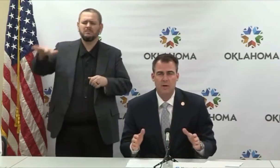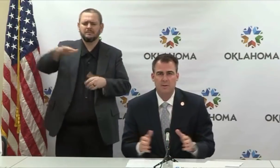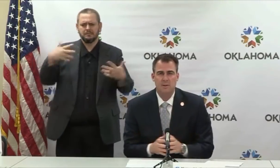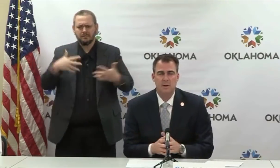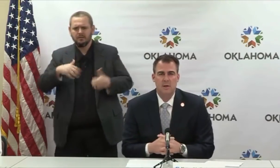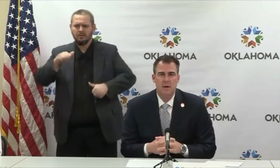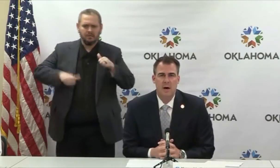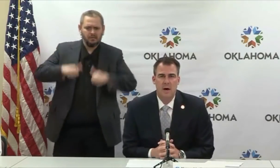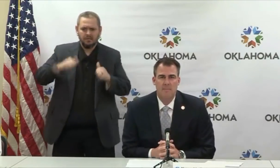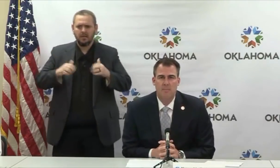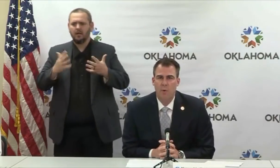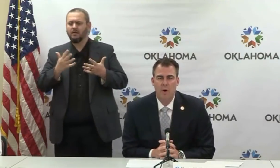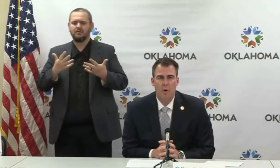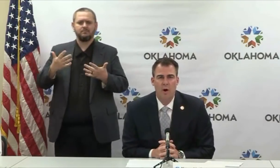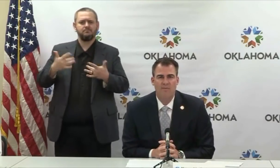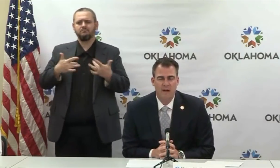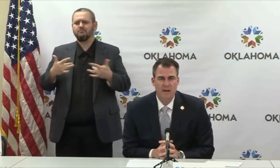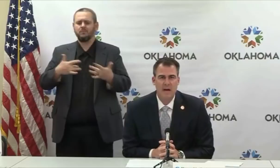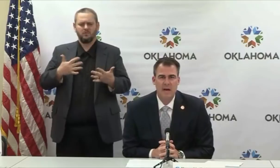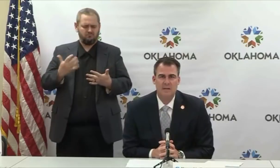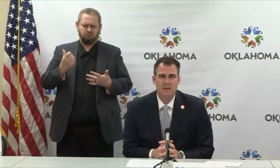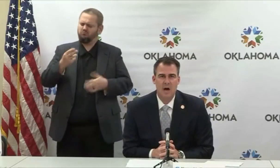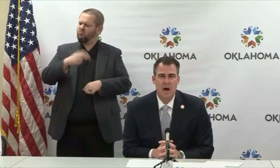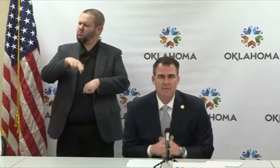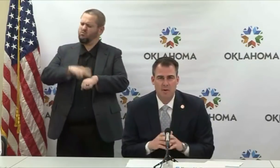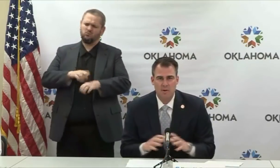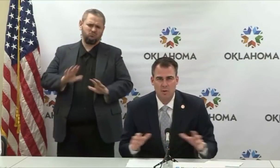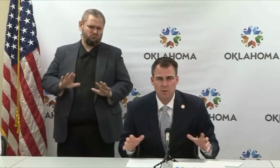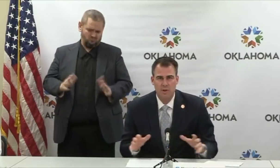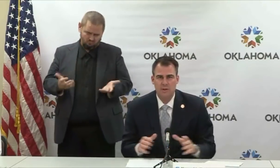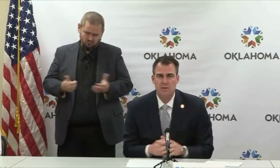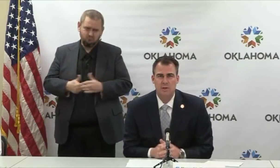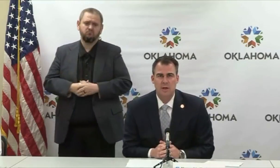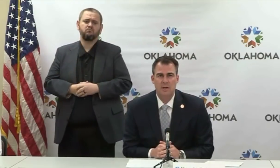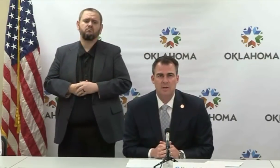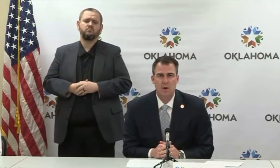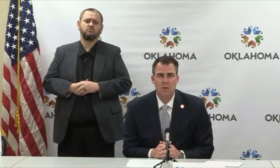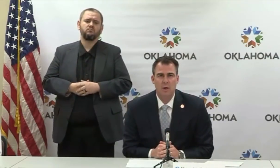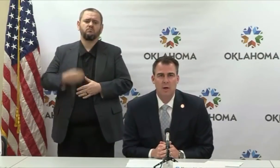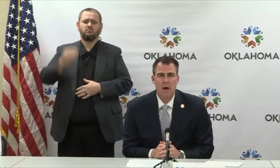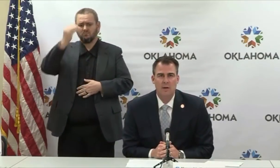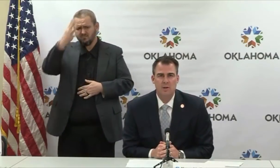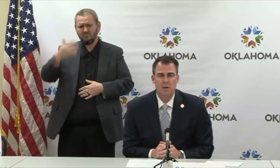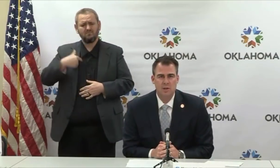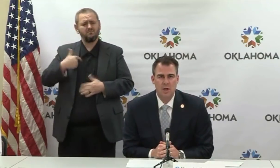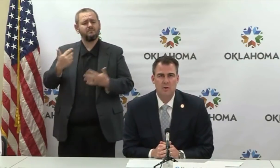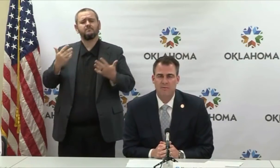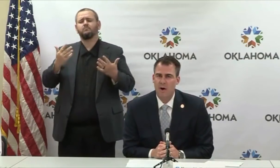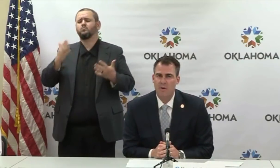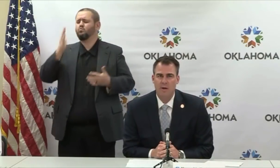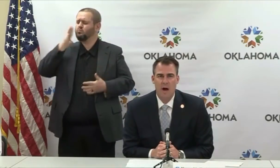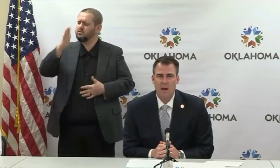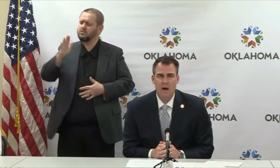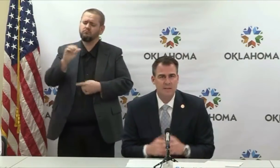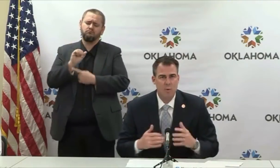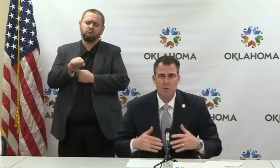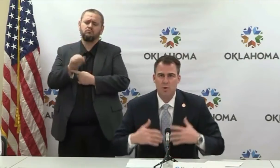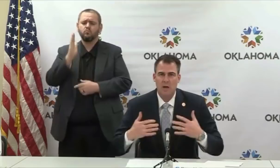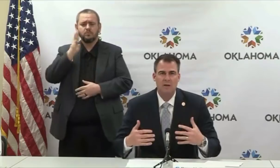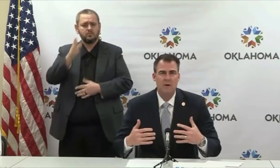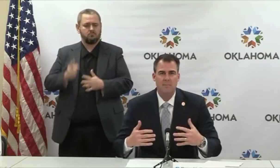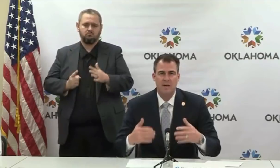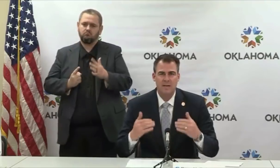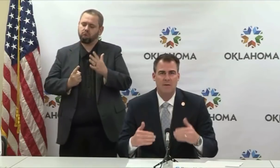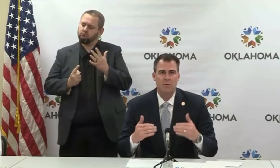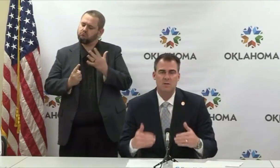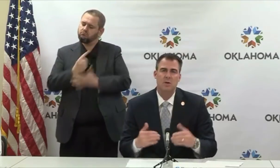get through this. We are doing a fantastic job of our social distancing and so just continue to follow the guidelines. That's when we're